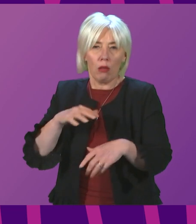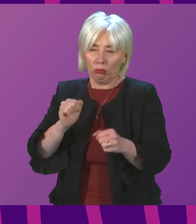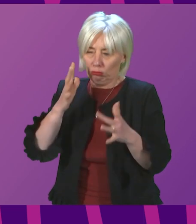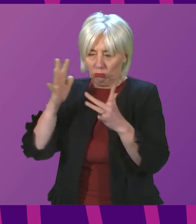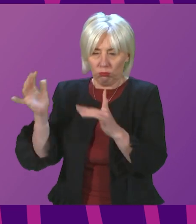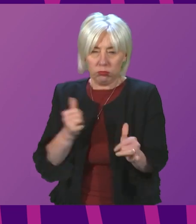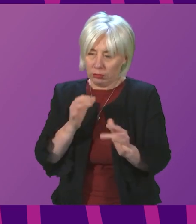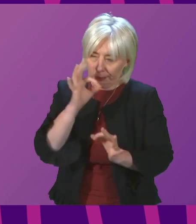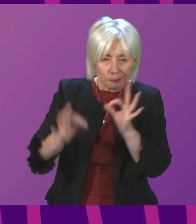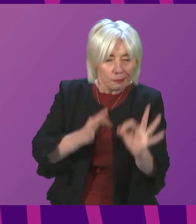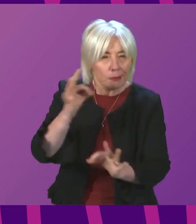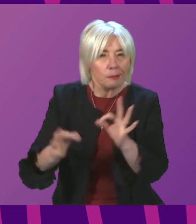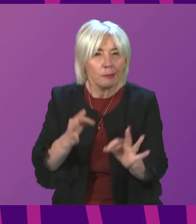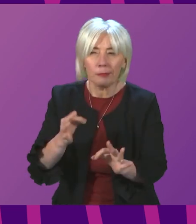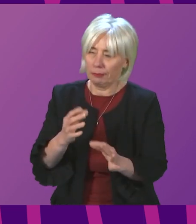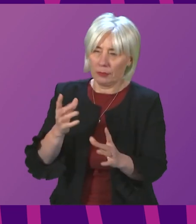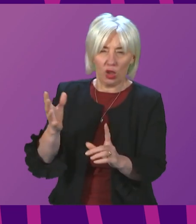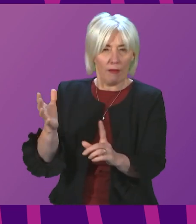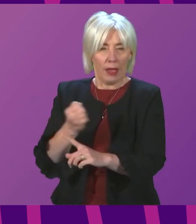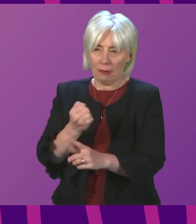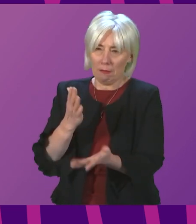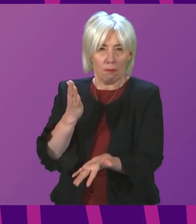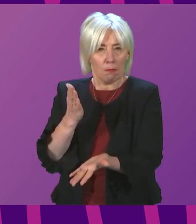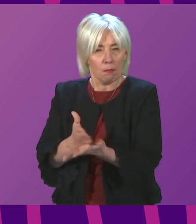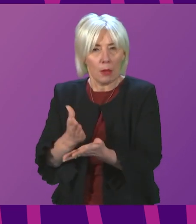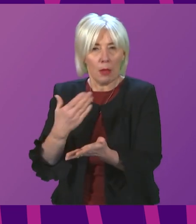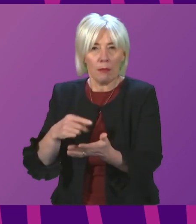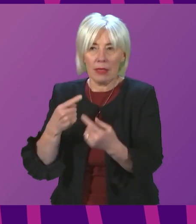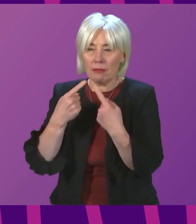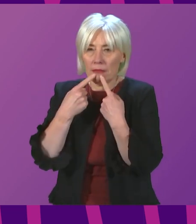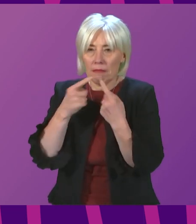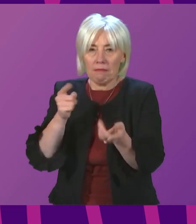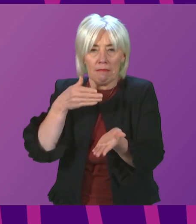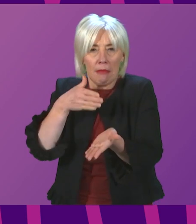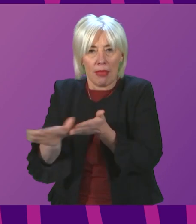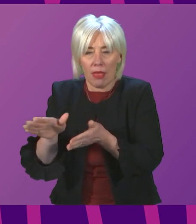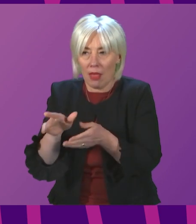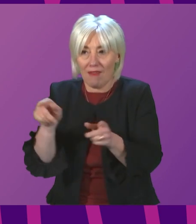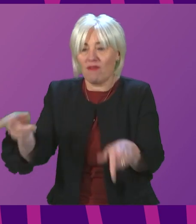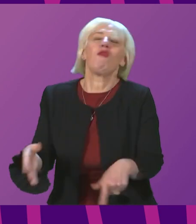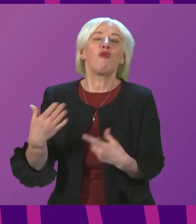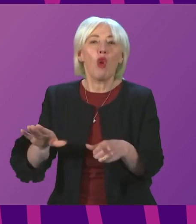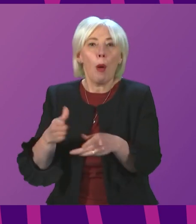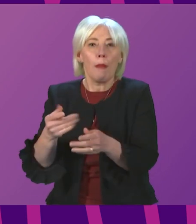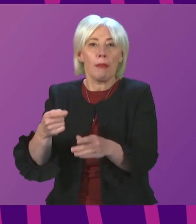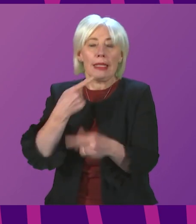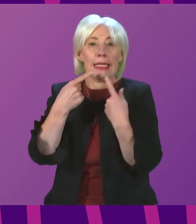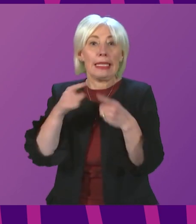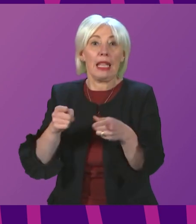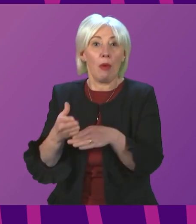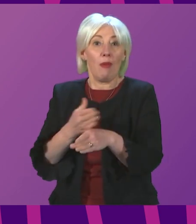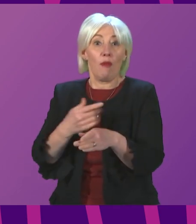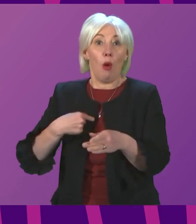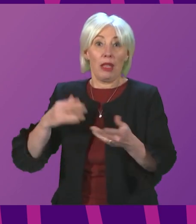inquiries to establish if there has indeed been a leak of some of the contents of this statement in advance of me delivering it,